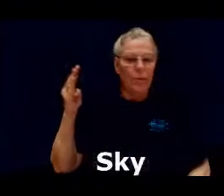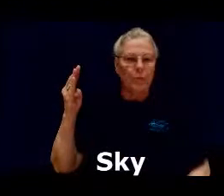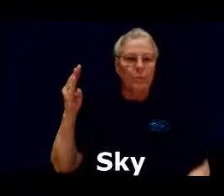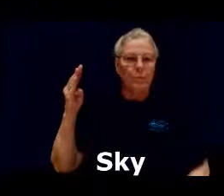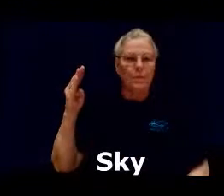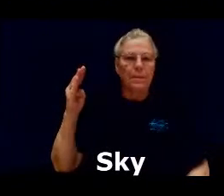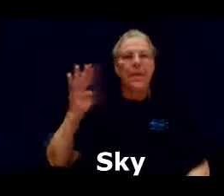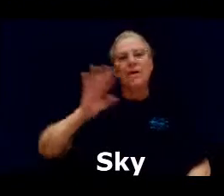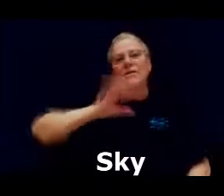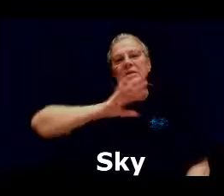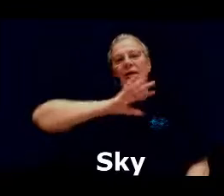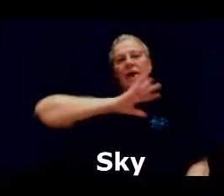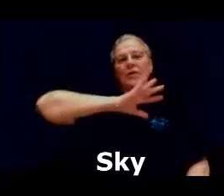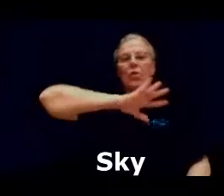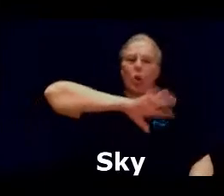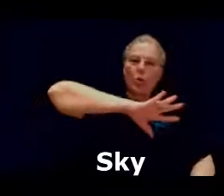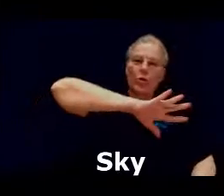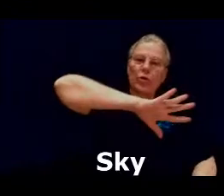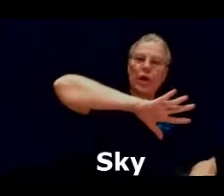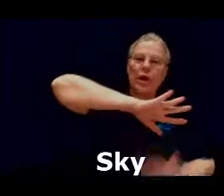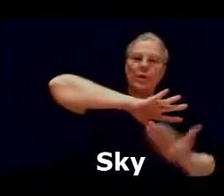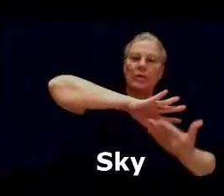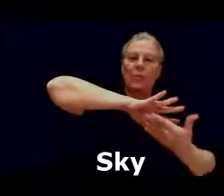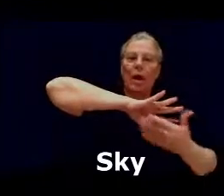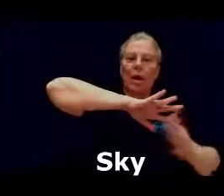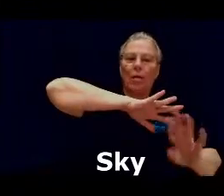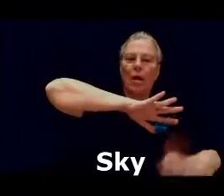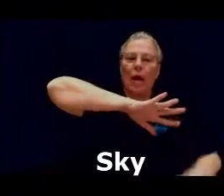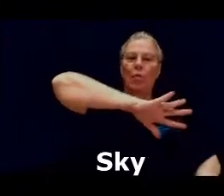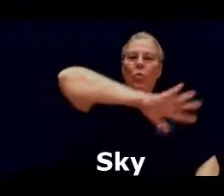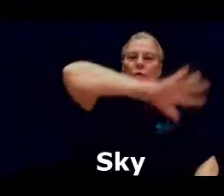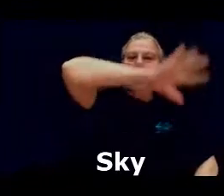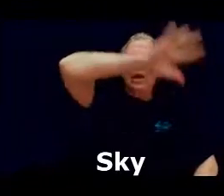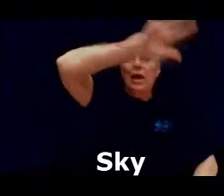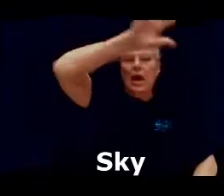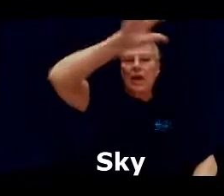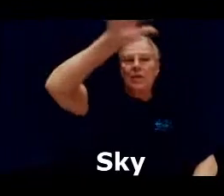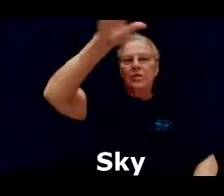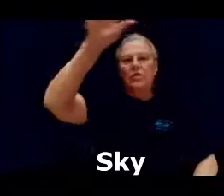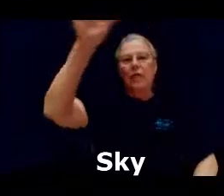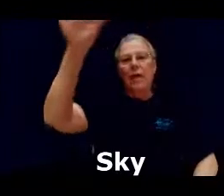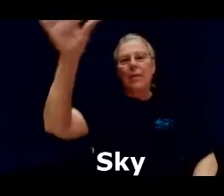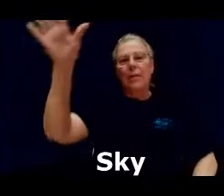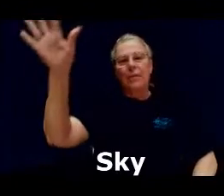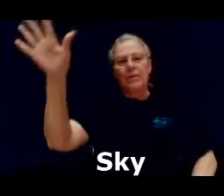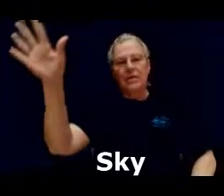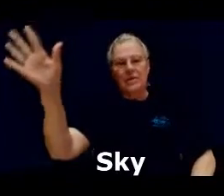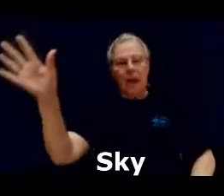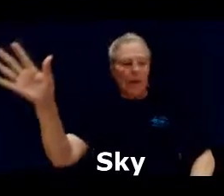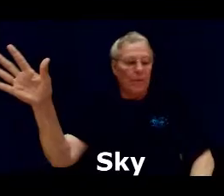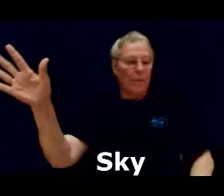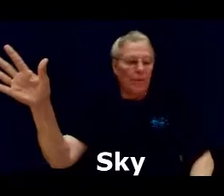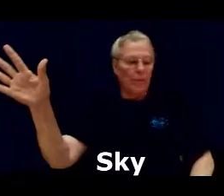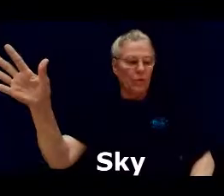skies open your hand palm outward and describe the sky above you